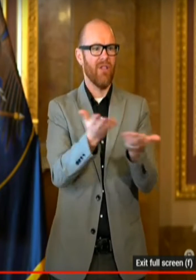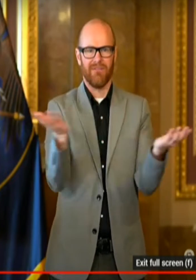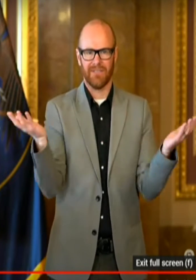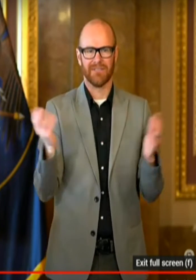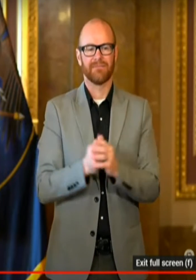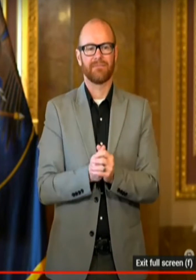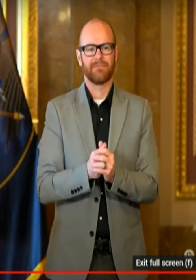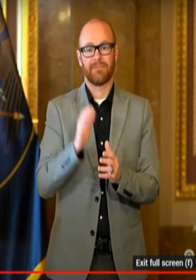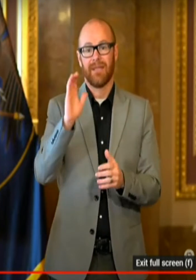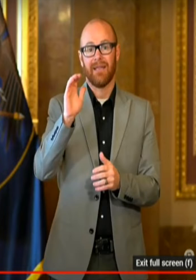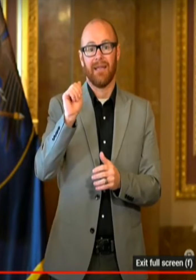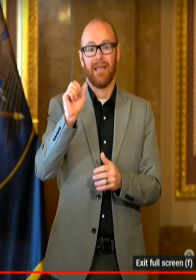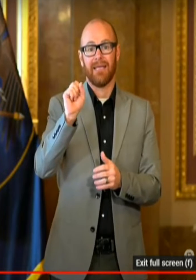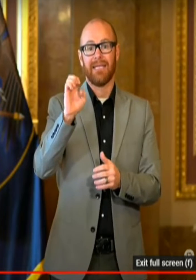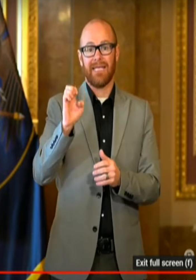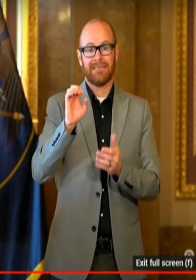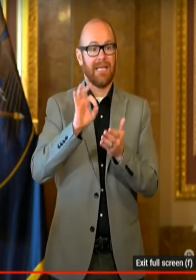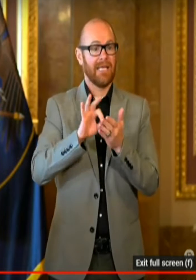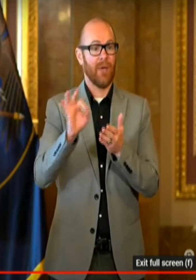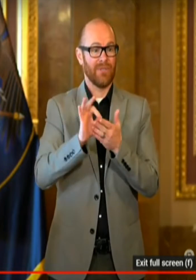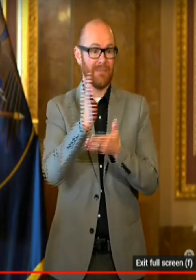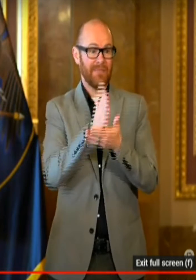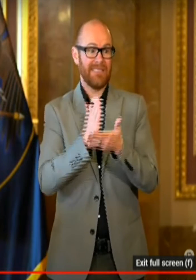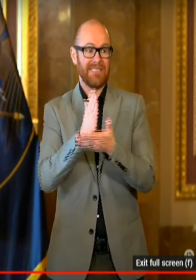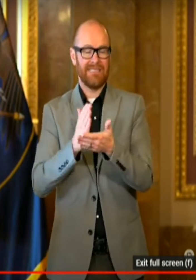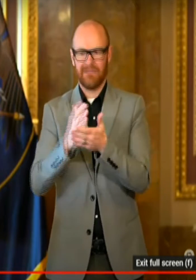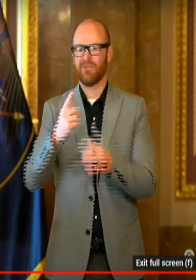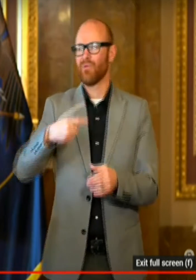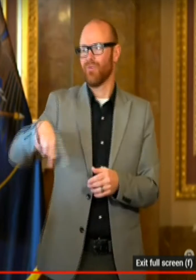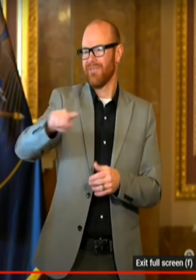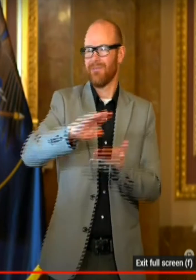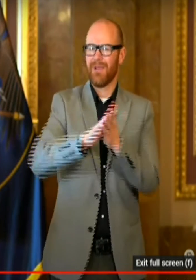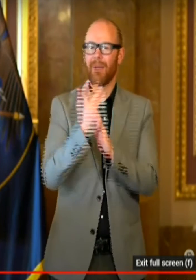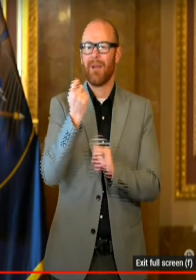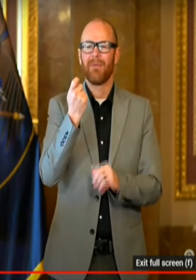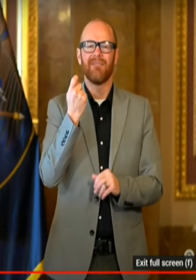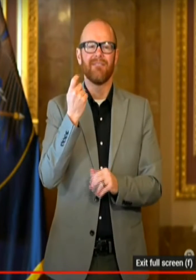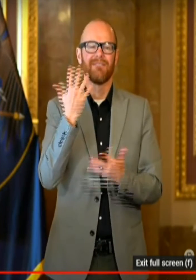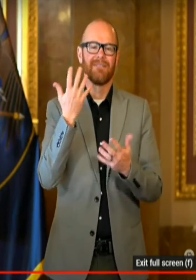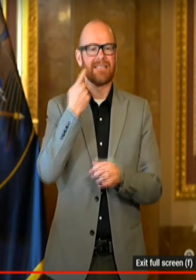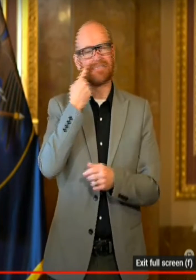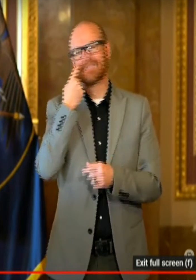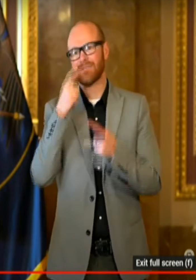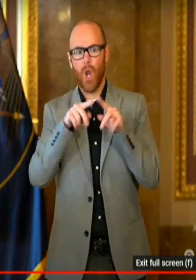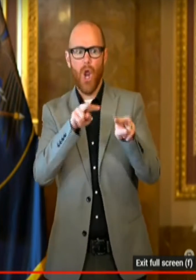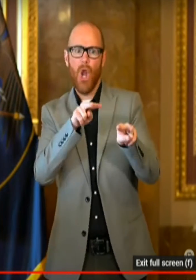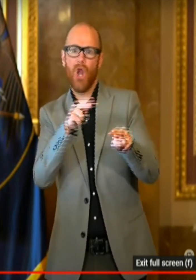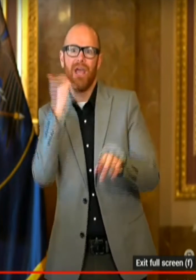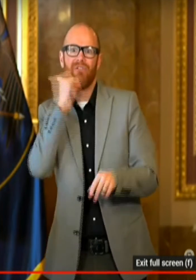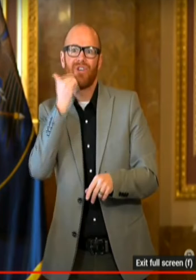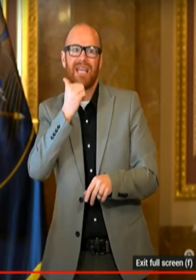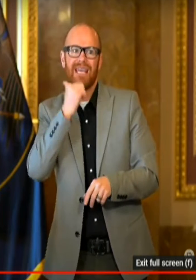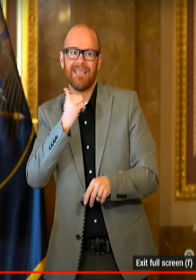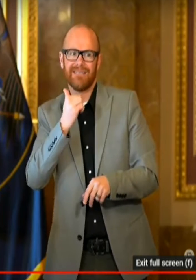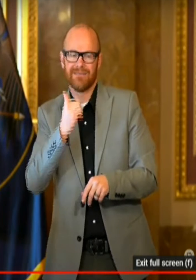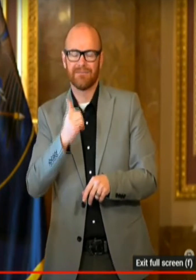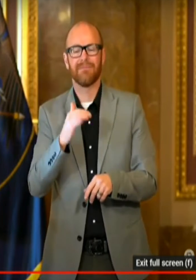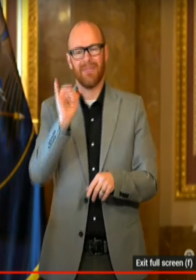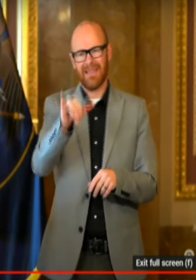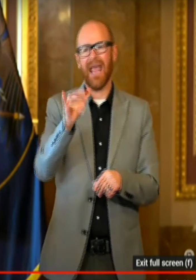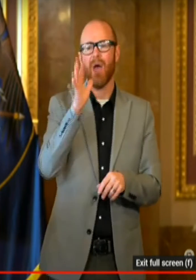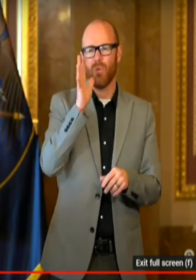The case count piece, we've all kind of become addicted to the case counts every day, and that will be changing. I don't know what